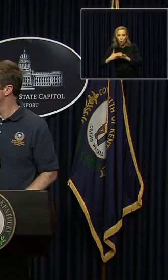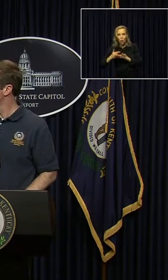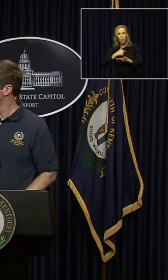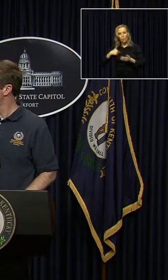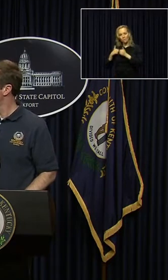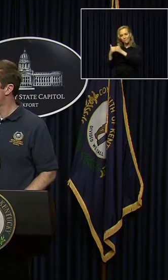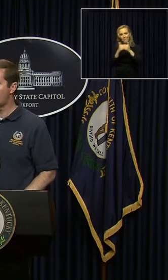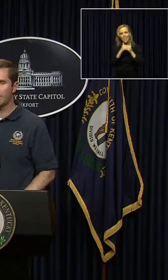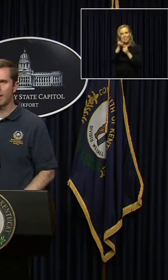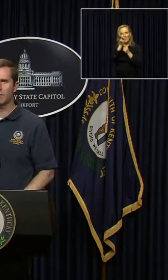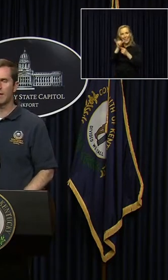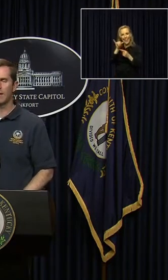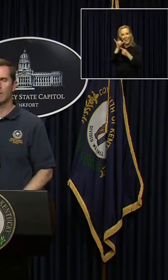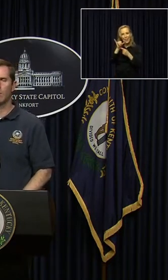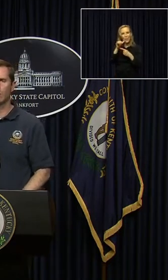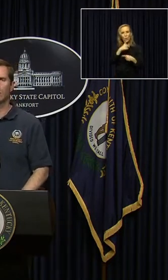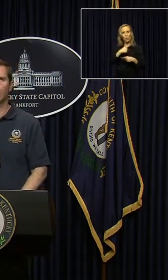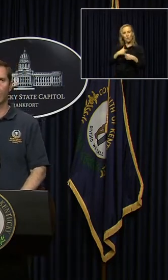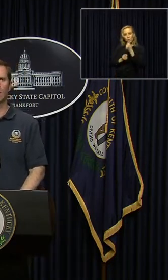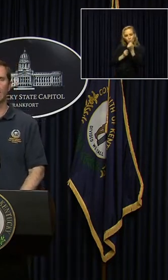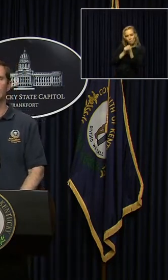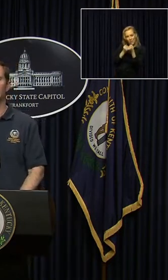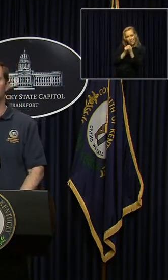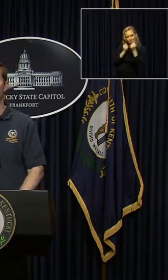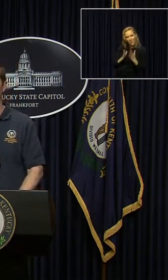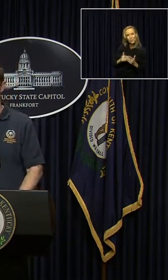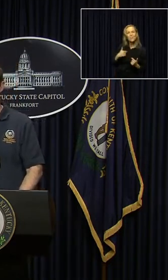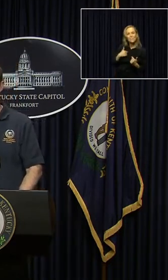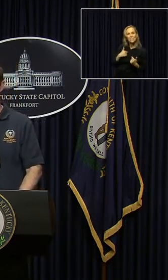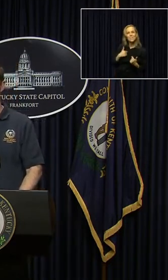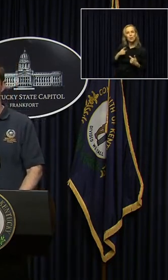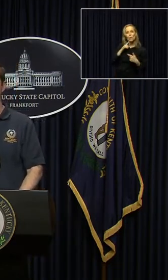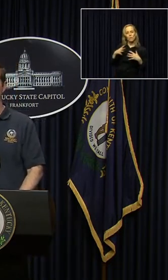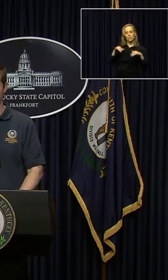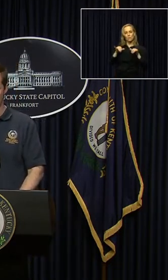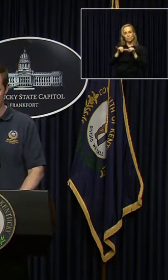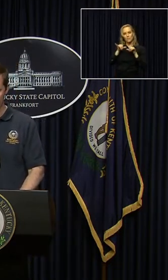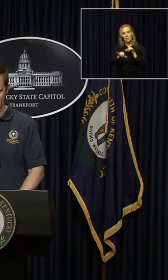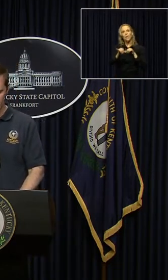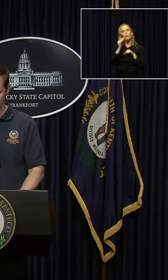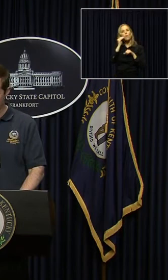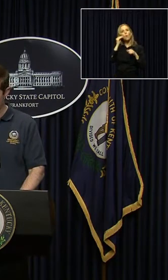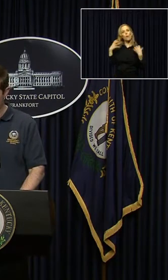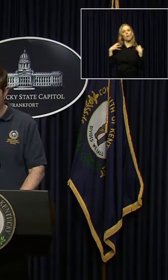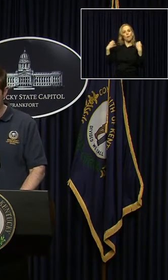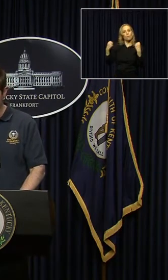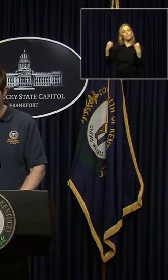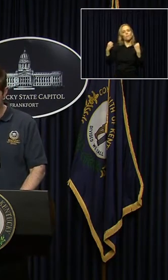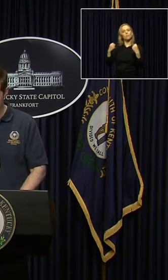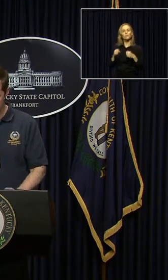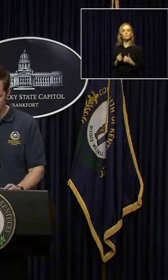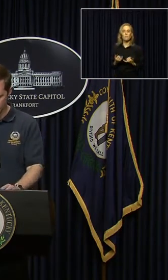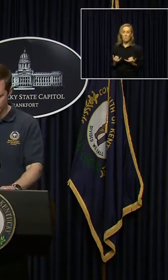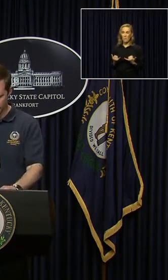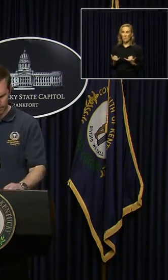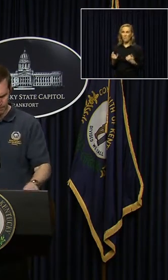K Y that we are a patriot and most importantly, that we stay healthy at home with 94